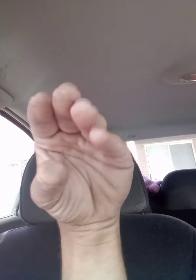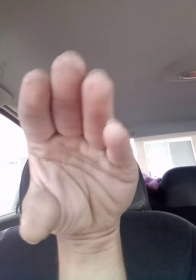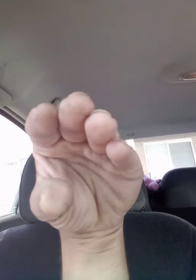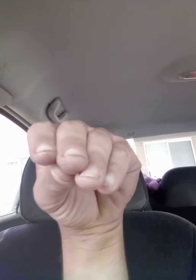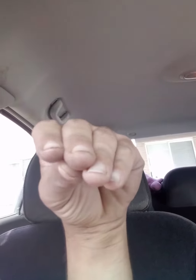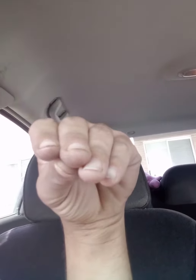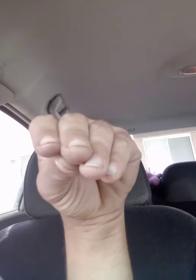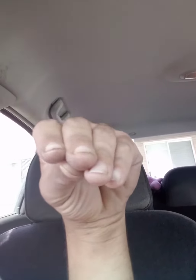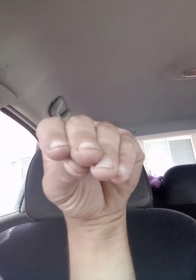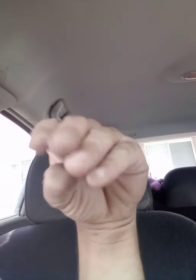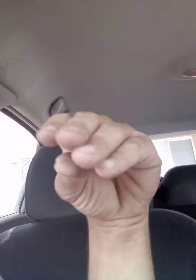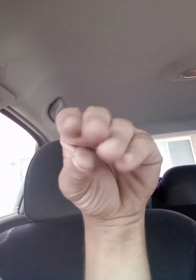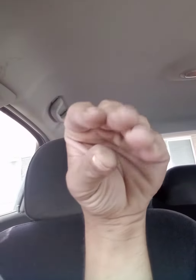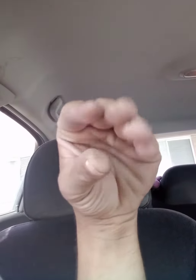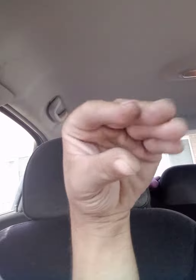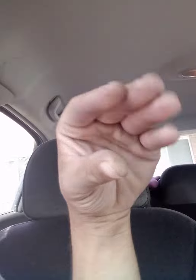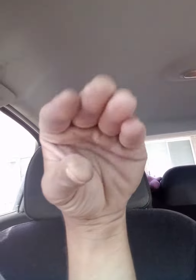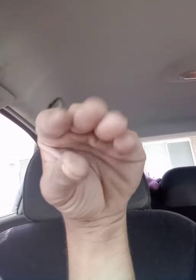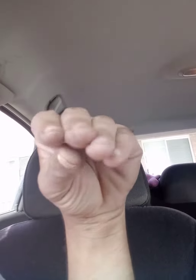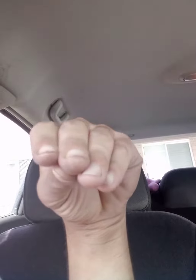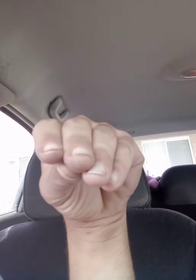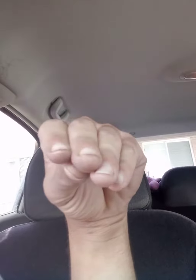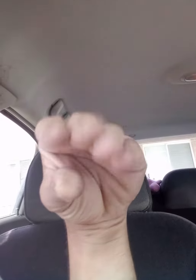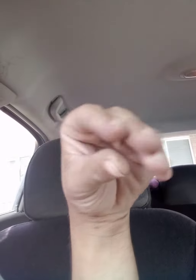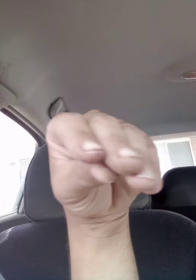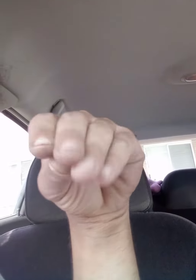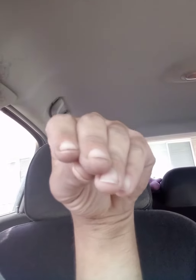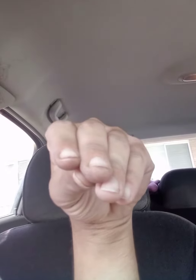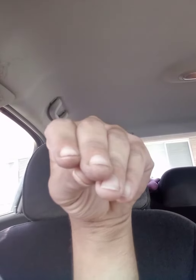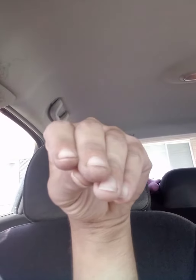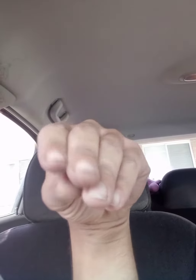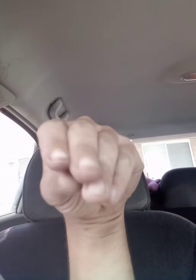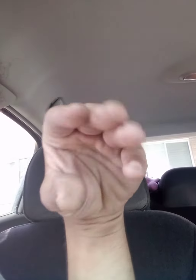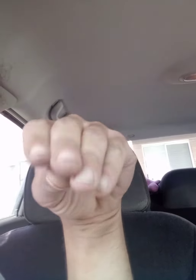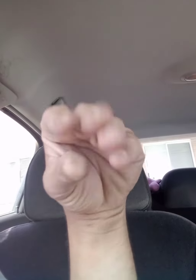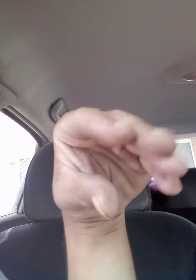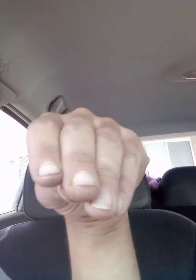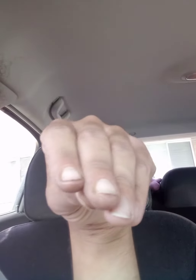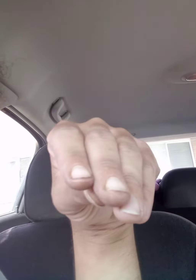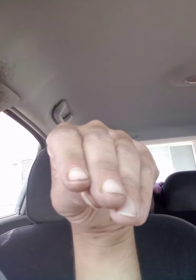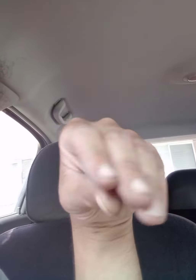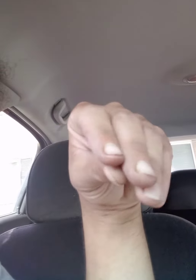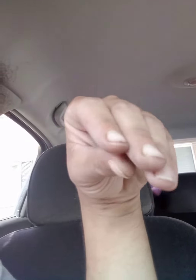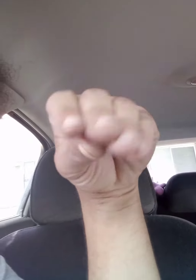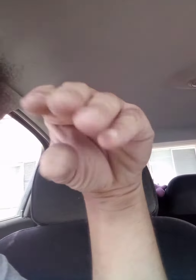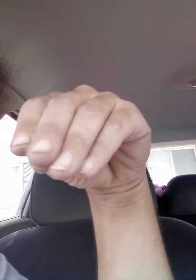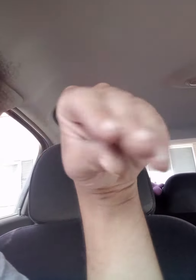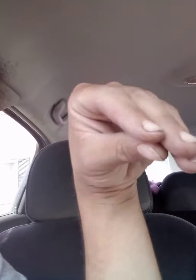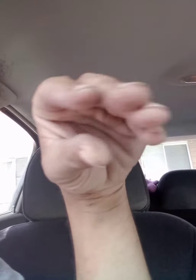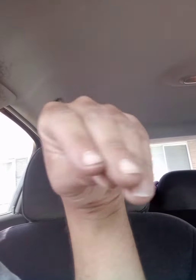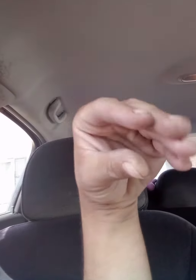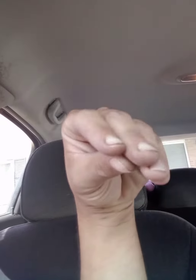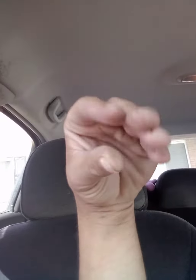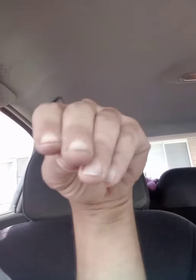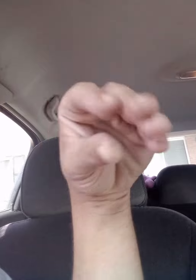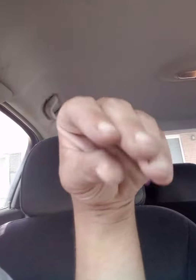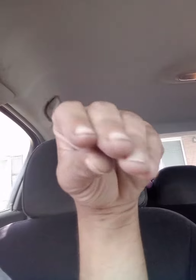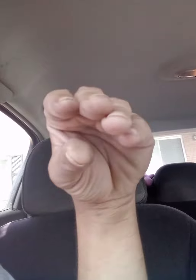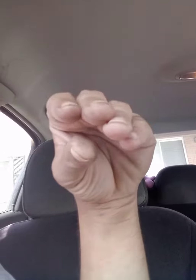y'all know that uh molly's a real real busy man you know doing a lot of shit so you know he kind of let me take over you know i'm saying let me run the whip around shit like that